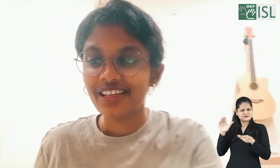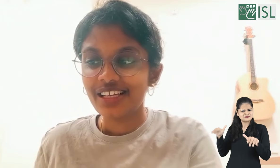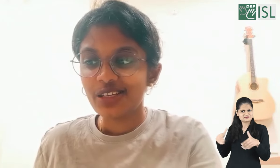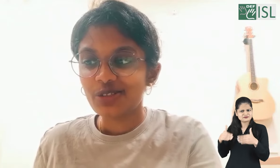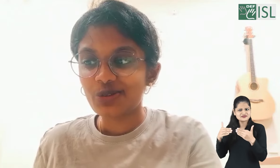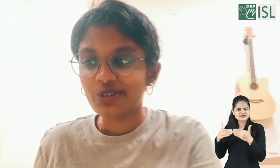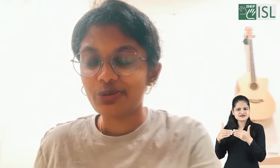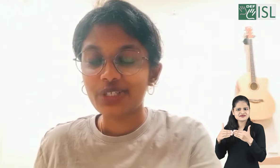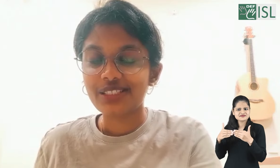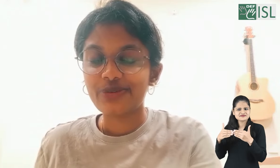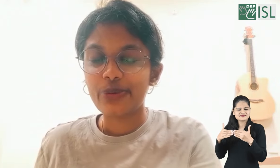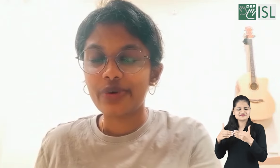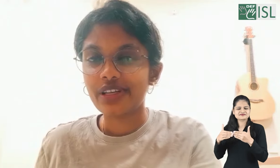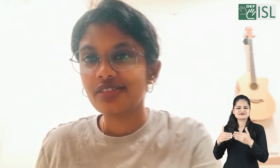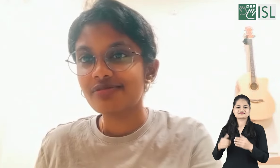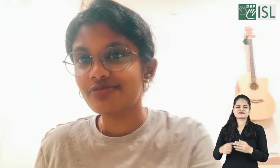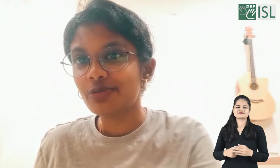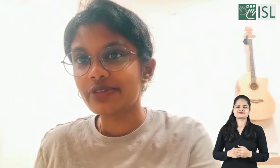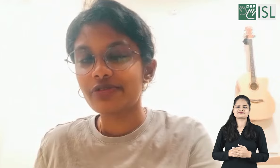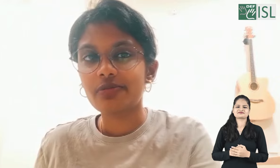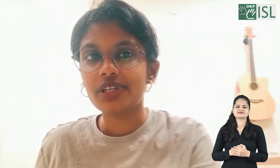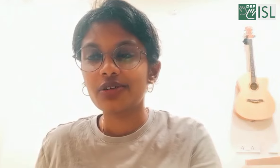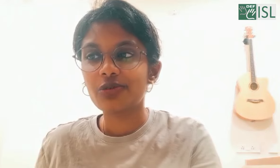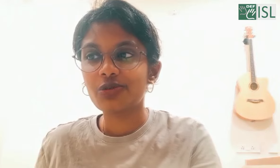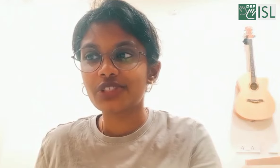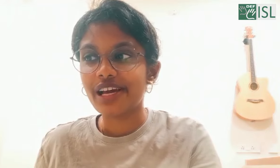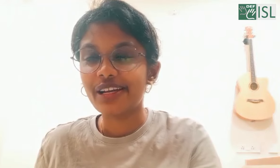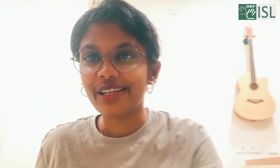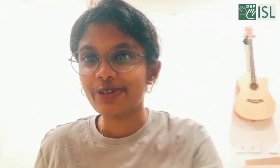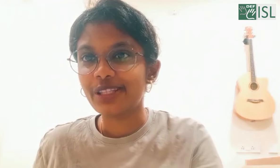So it was a very good moment for me to share a day with them.